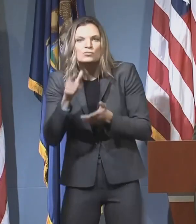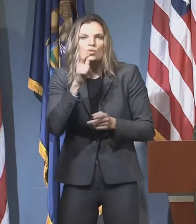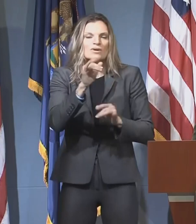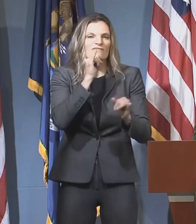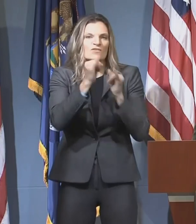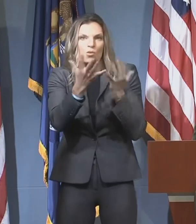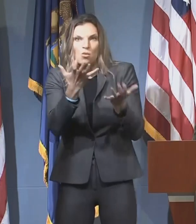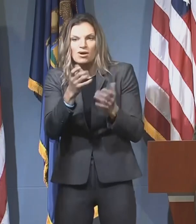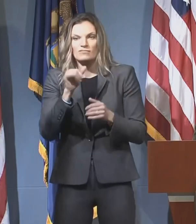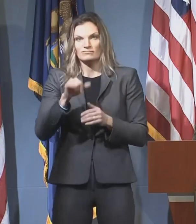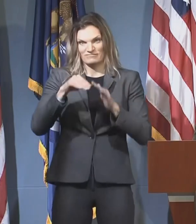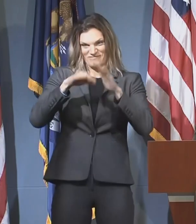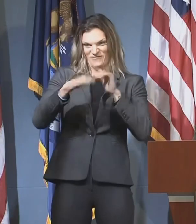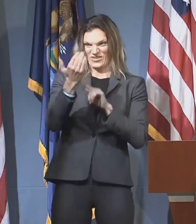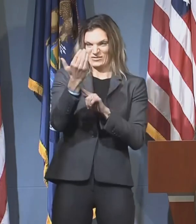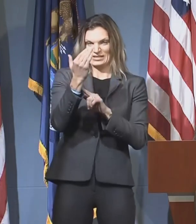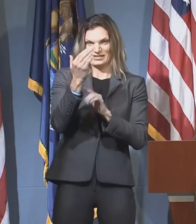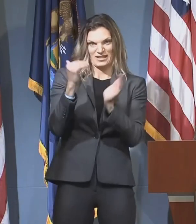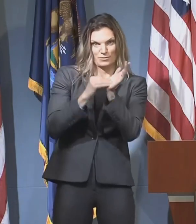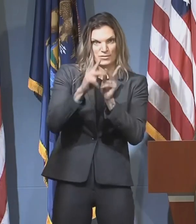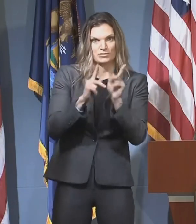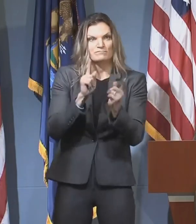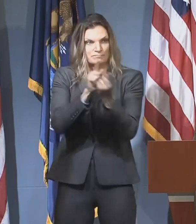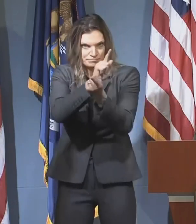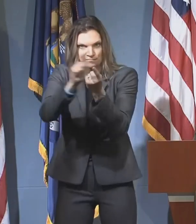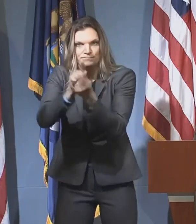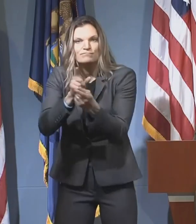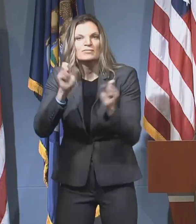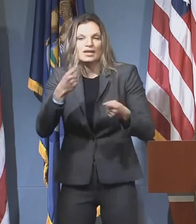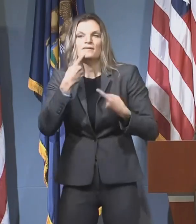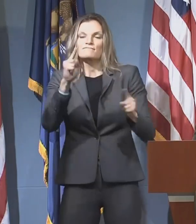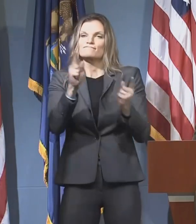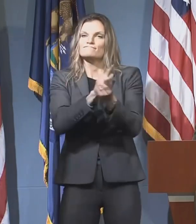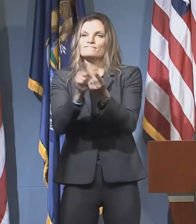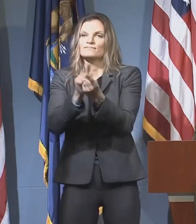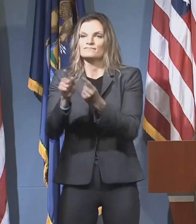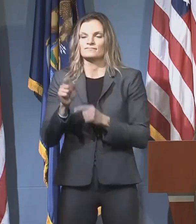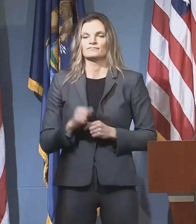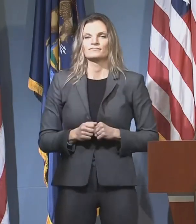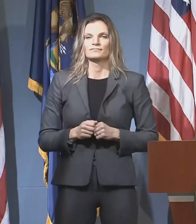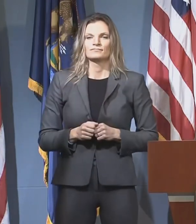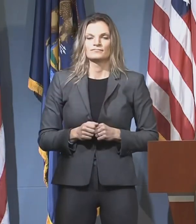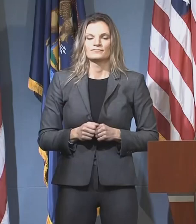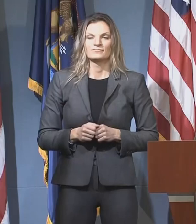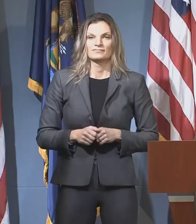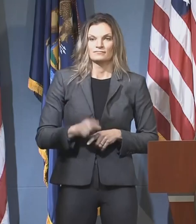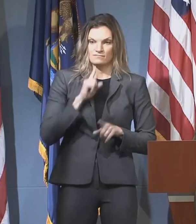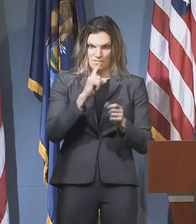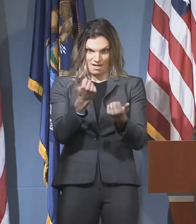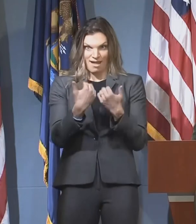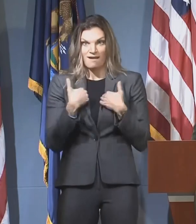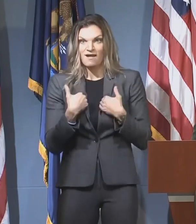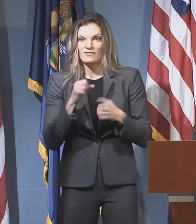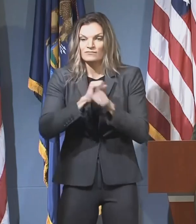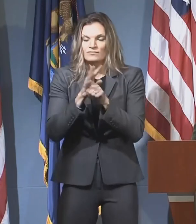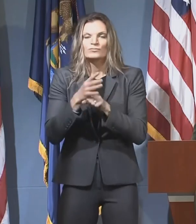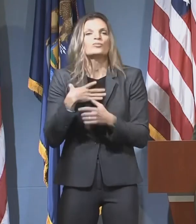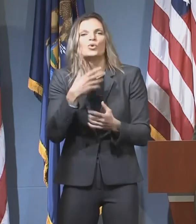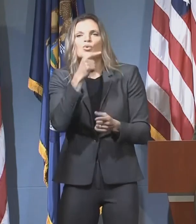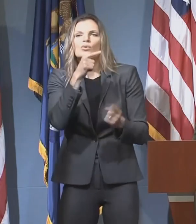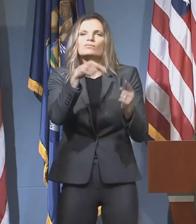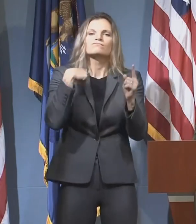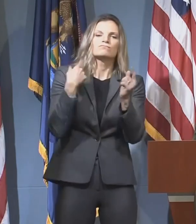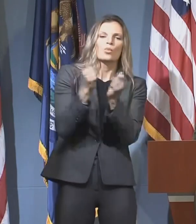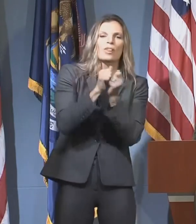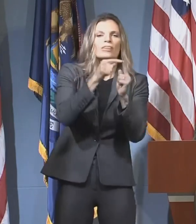cases within 24 hours of us receiving a referral for that positive test. For each positive case, we also identify their close